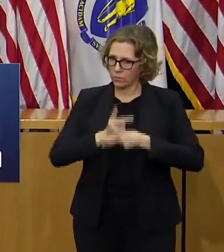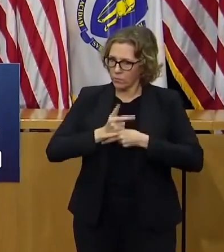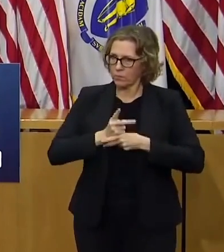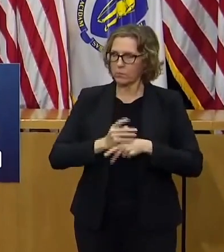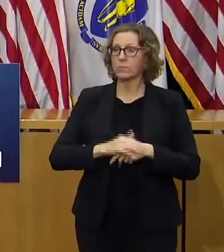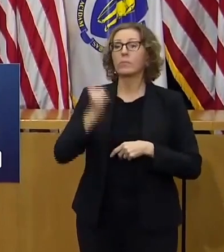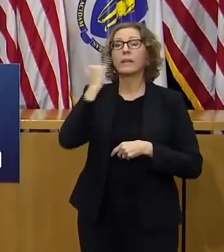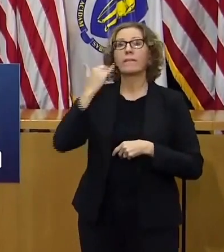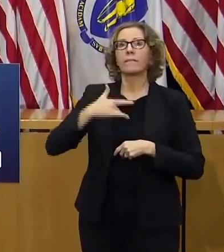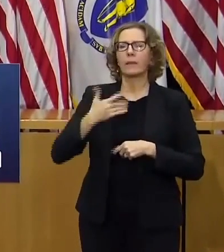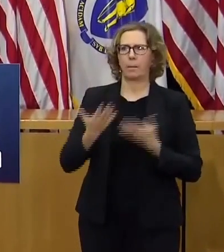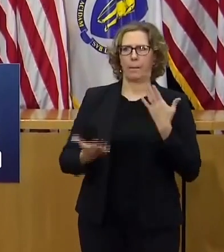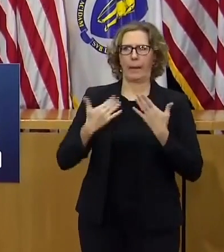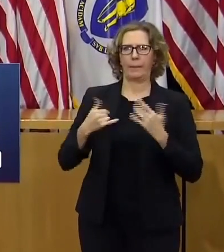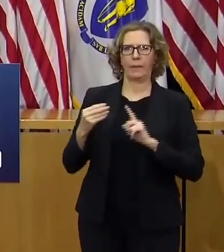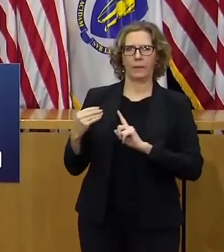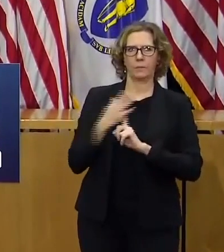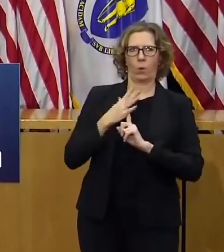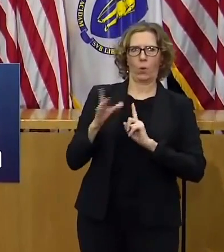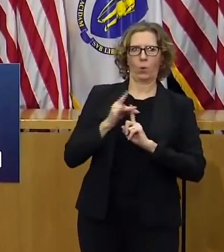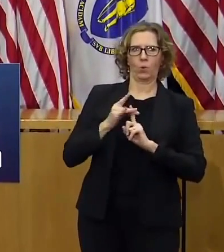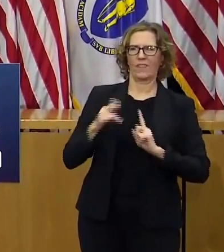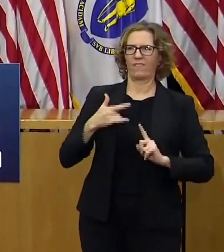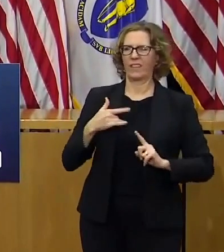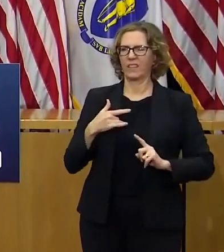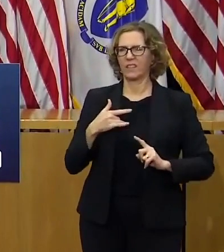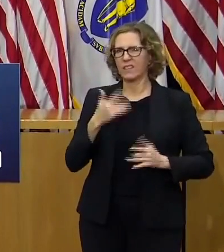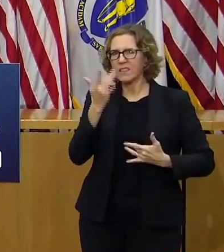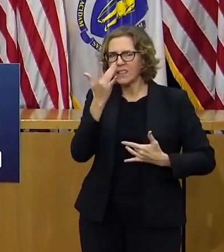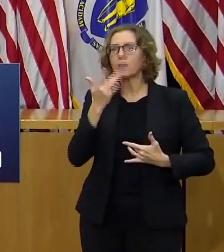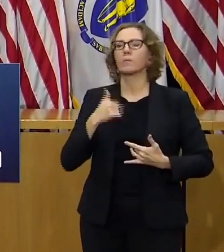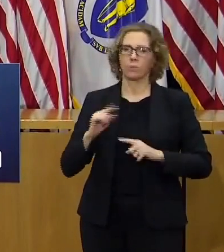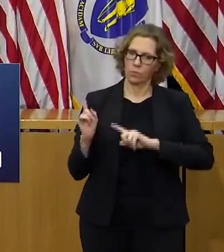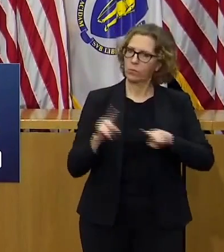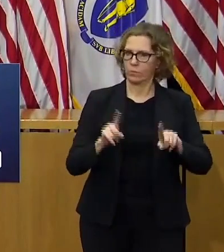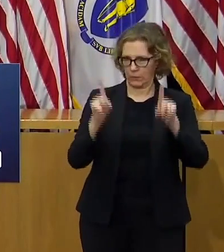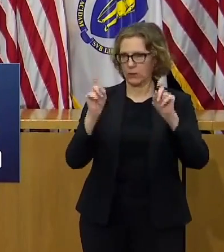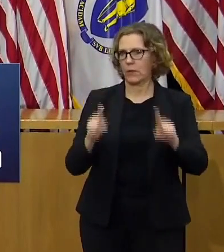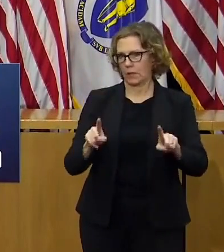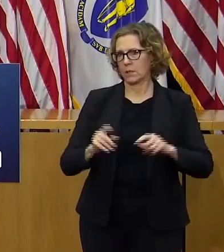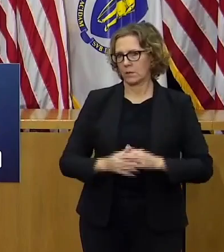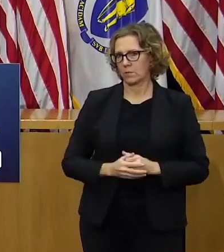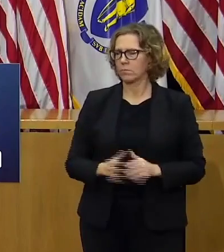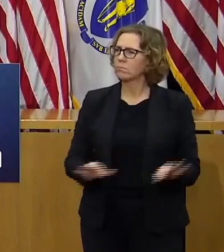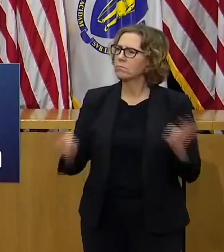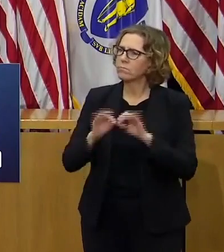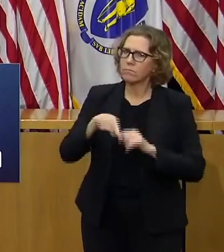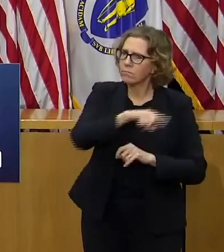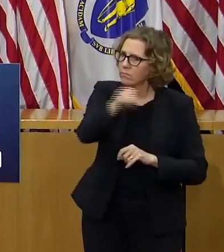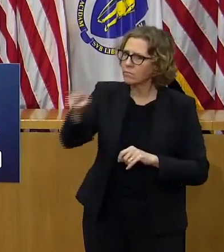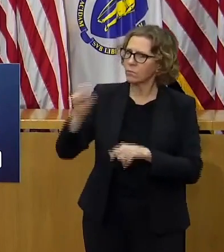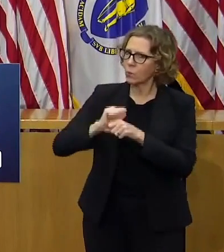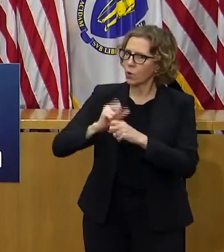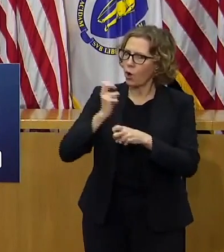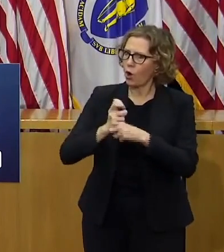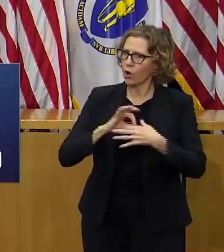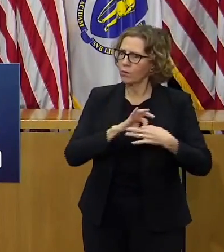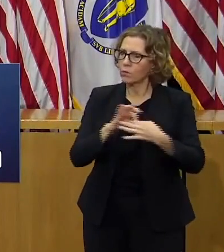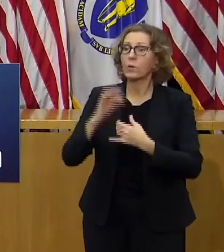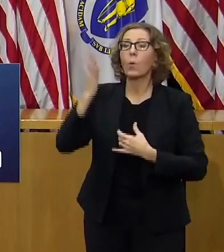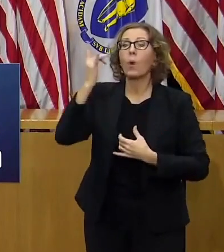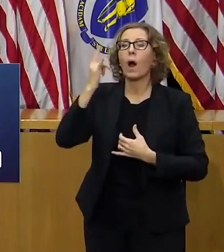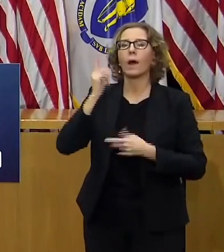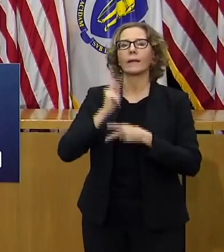exposed or you feel sick it's critical that we all keep working this so that we can keep our schools in our economy